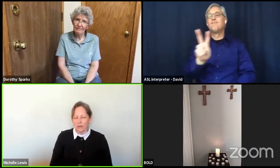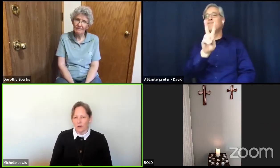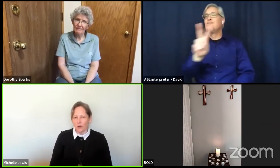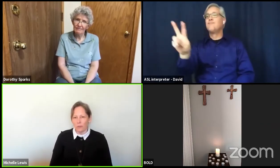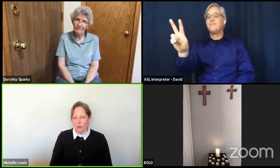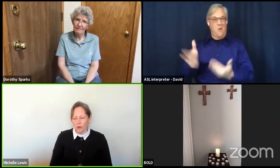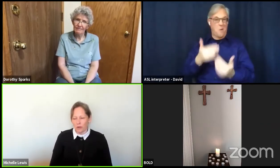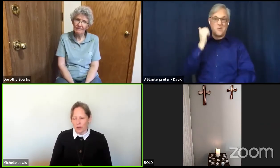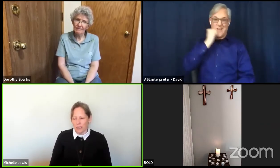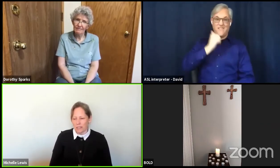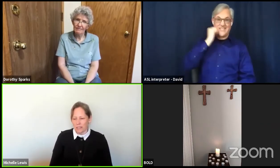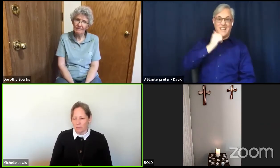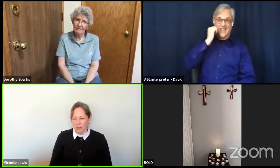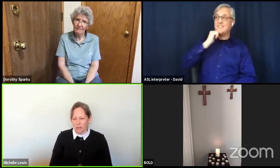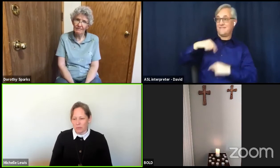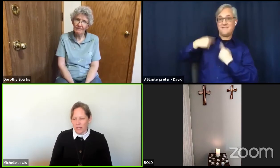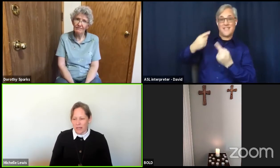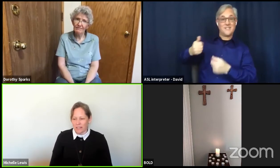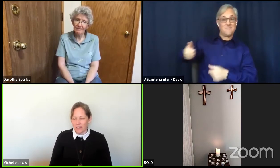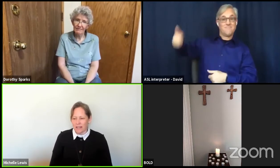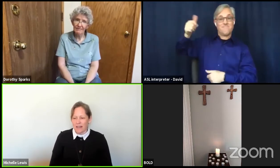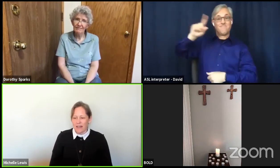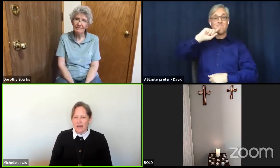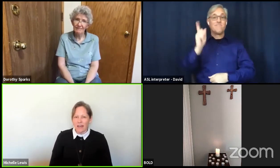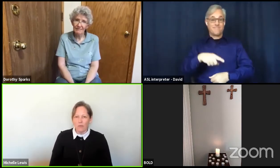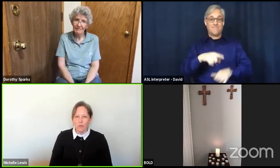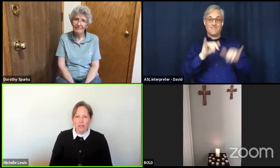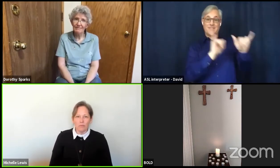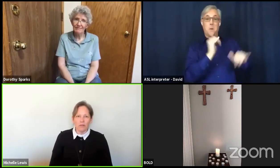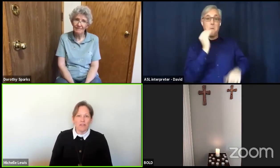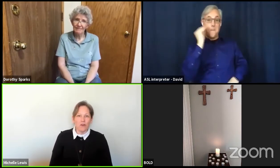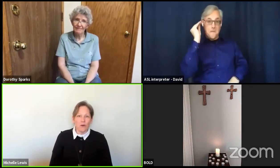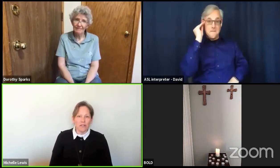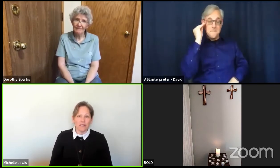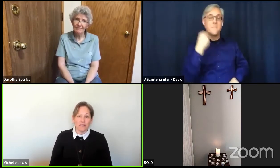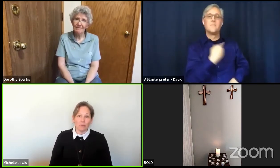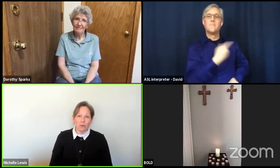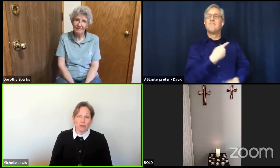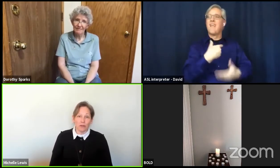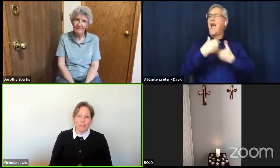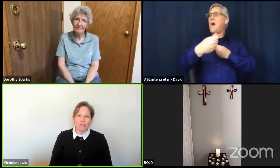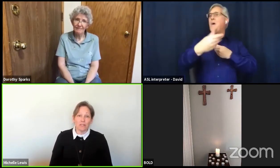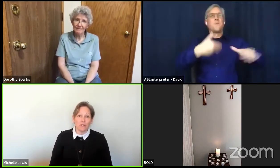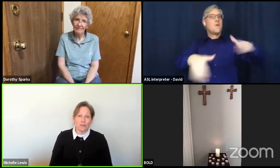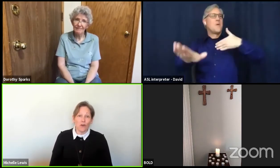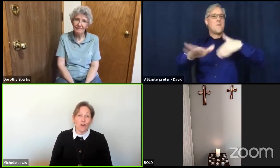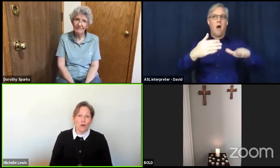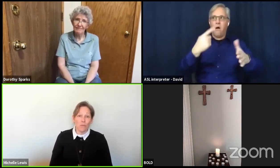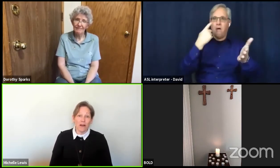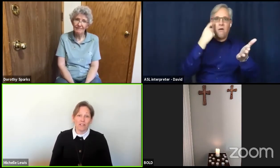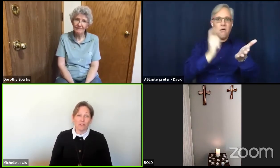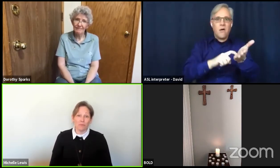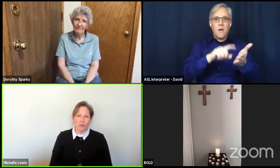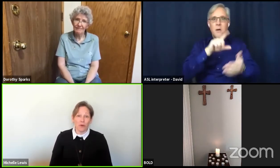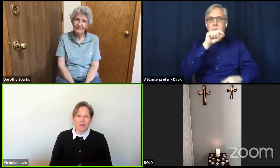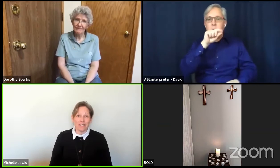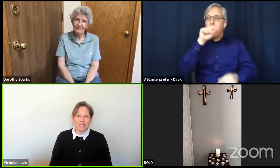order has been in place. And we have been noticing the birds so much more in this last